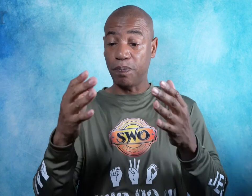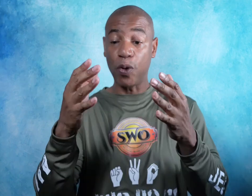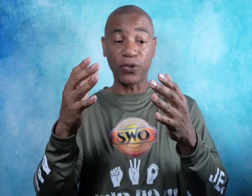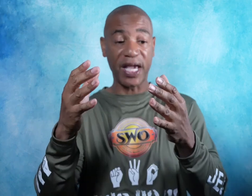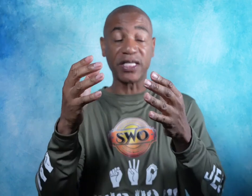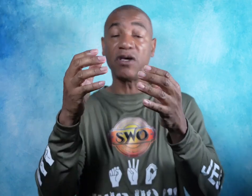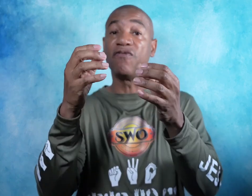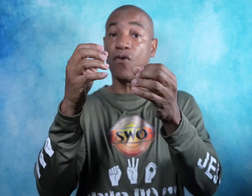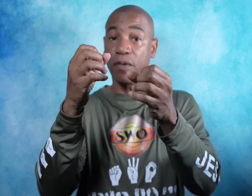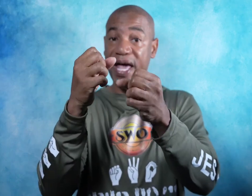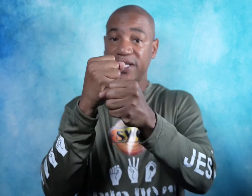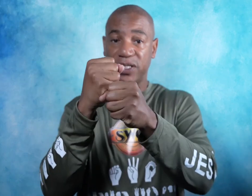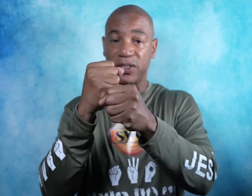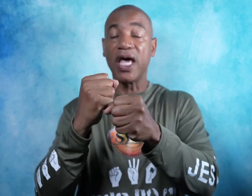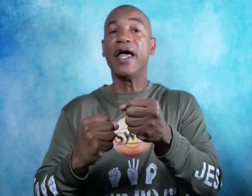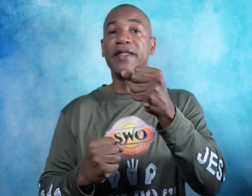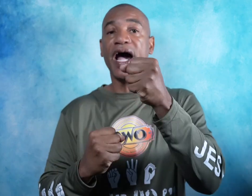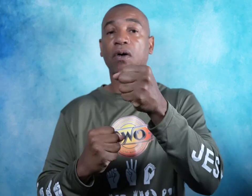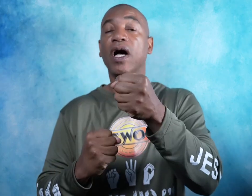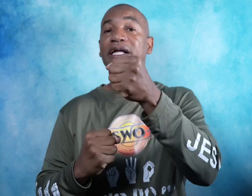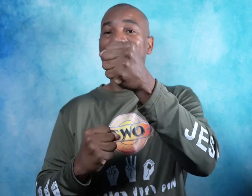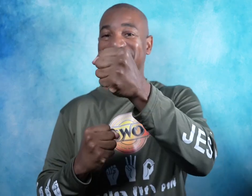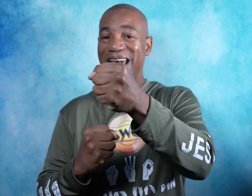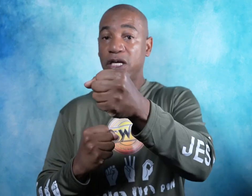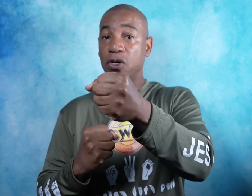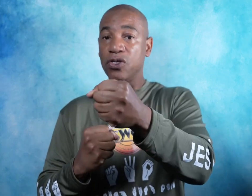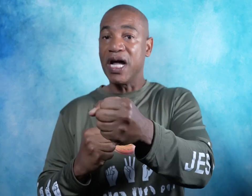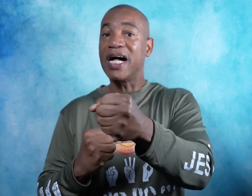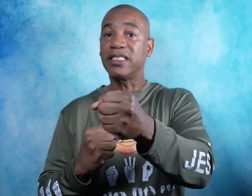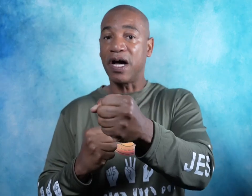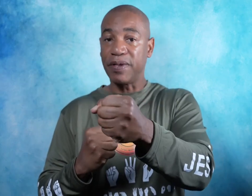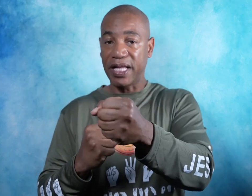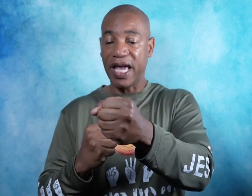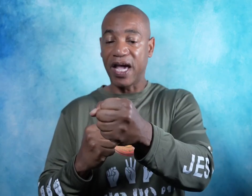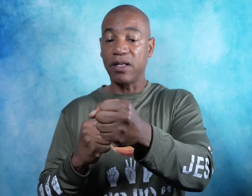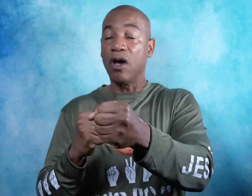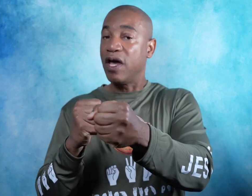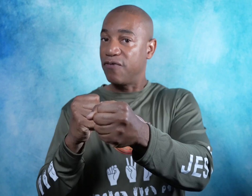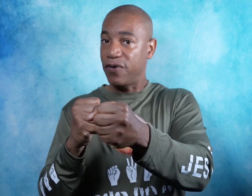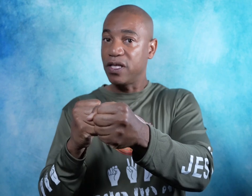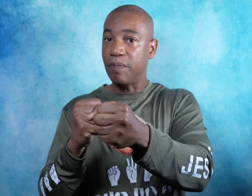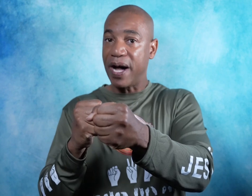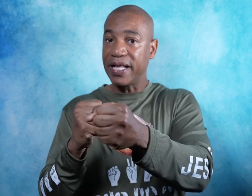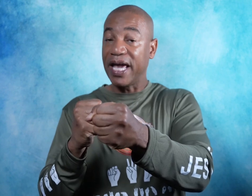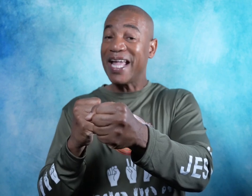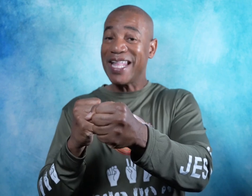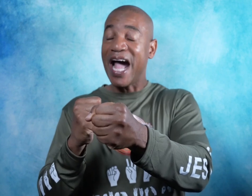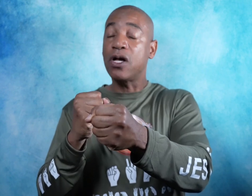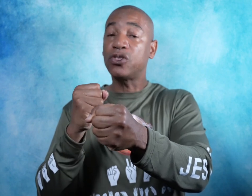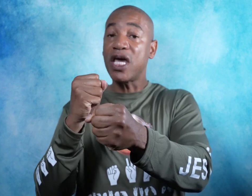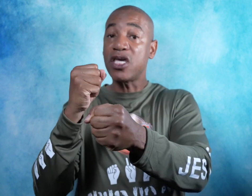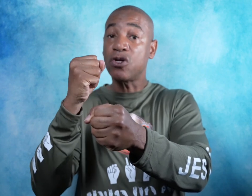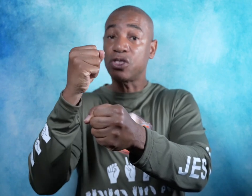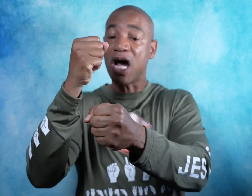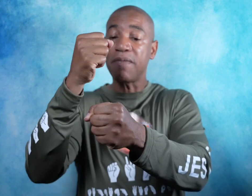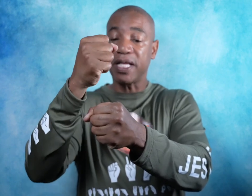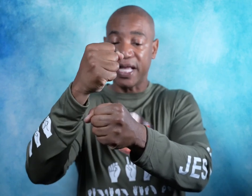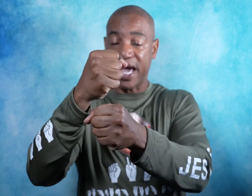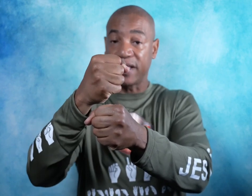both hands and form S's. Now take your non-dominant hand in front of the body and now take your dominant hand